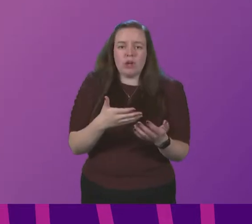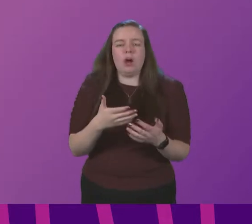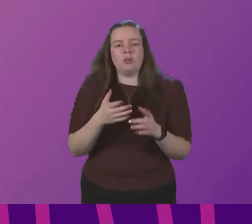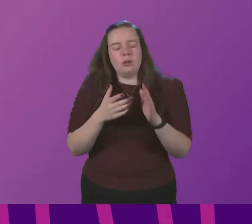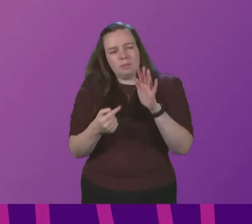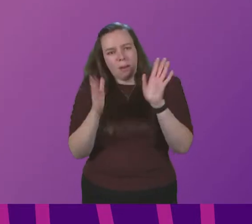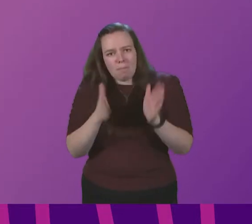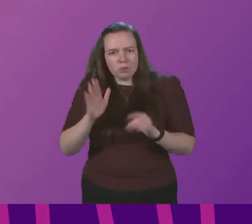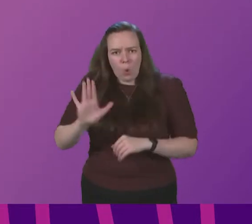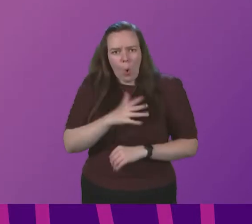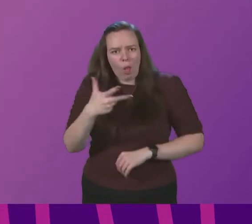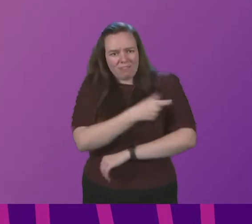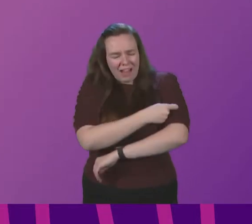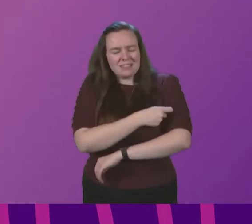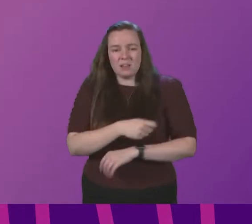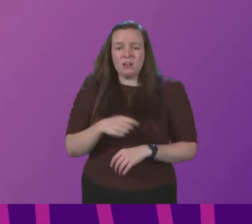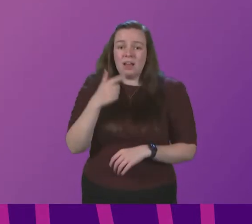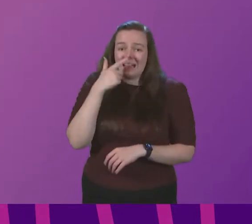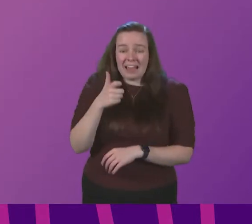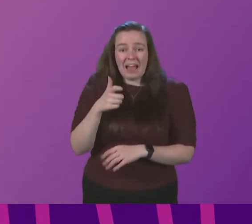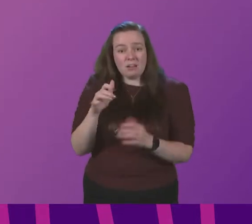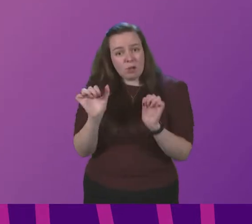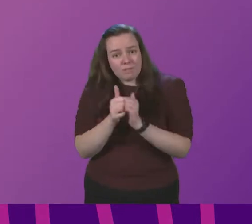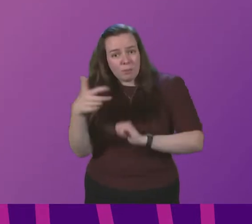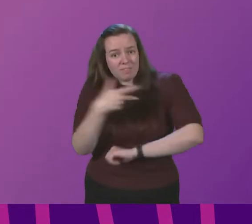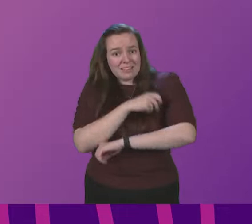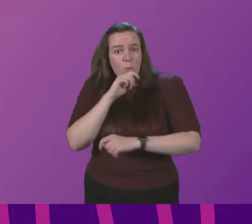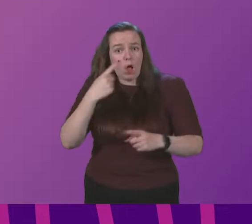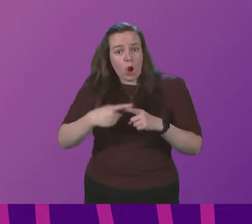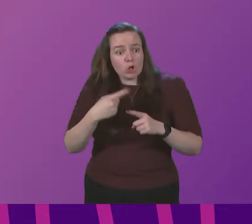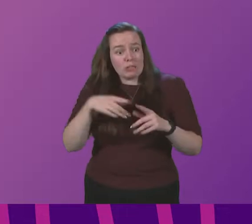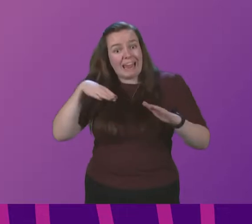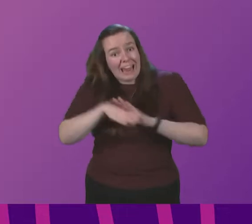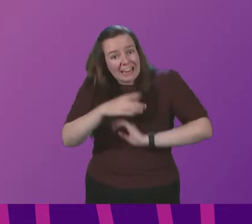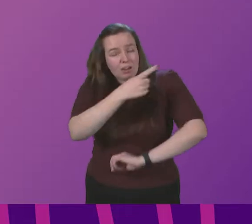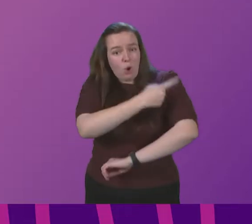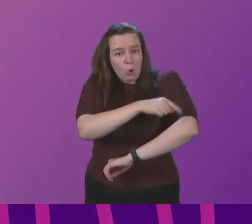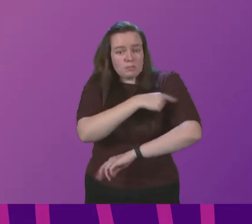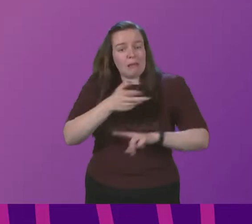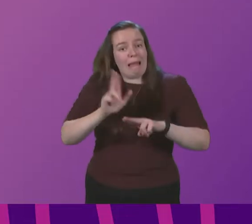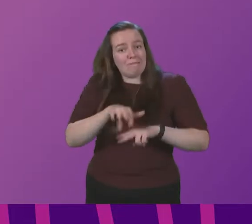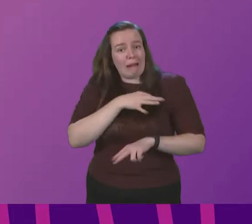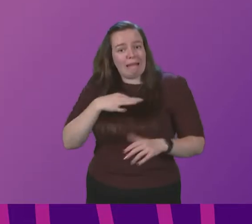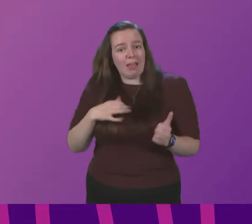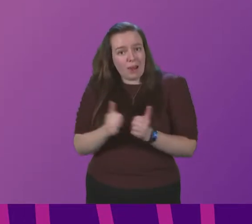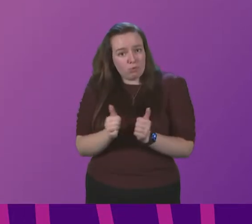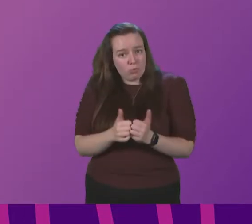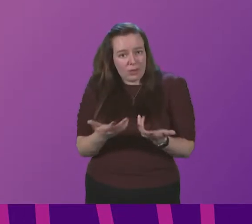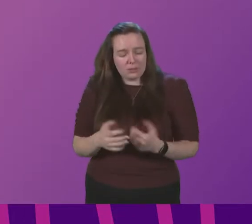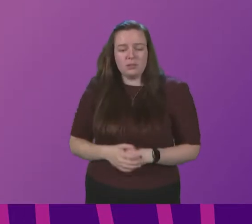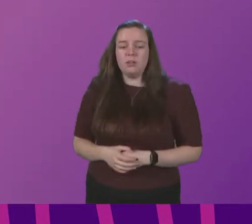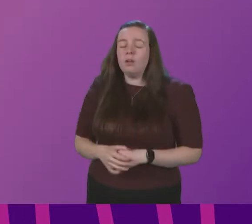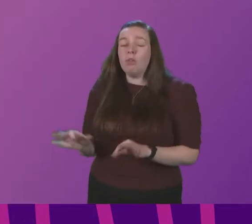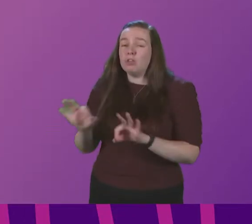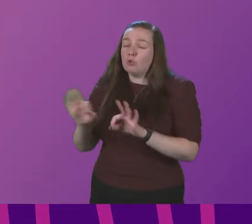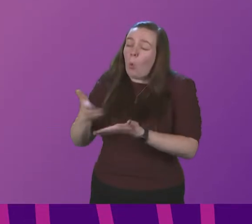booster can the First Minister confirm if boosters will be administered urgently to those in hospitals if it is clinically appropriate First Minister There is no blanket